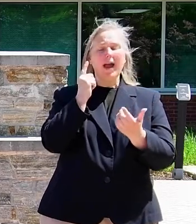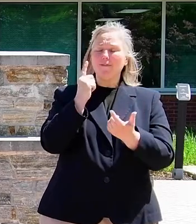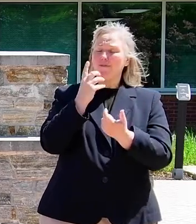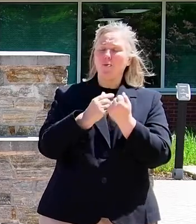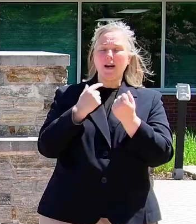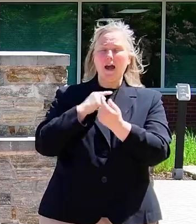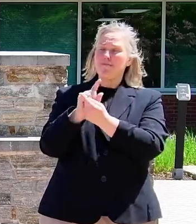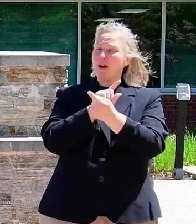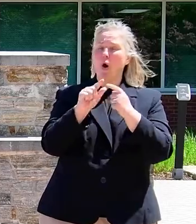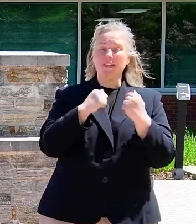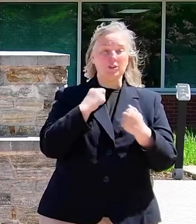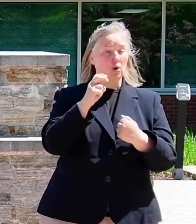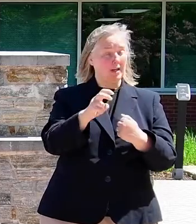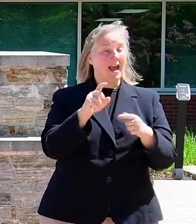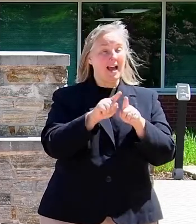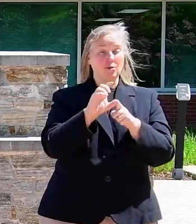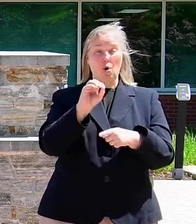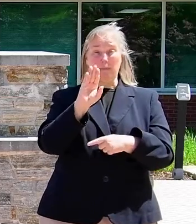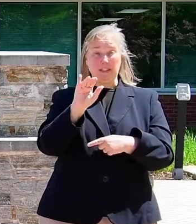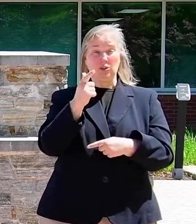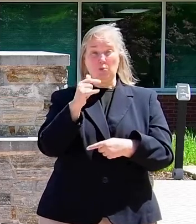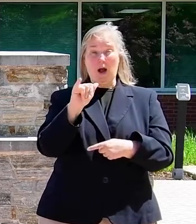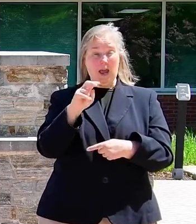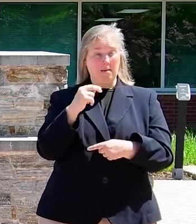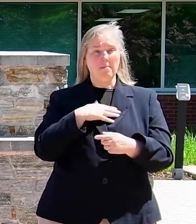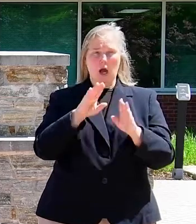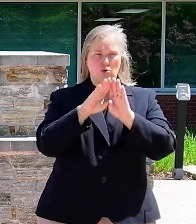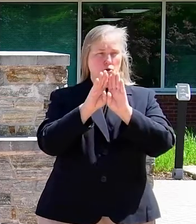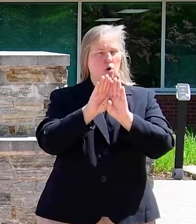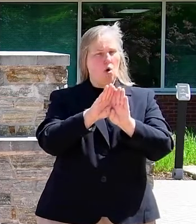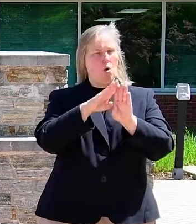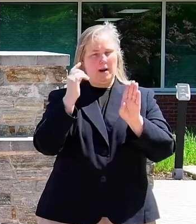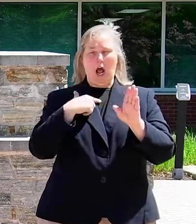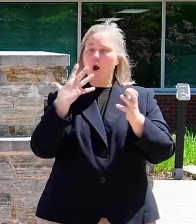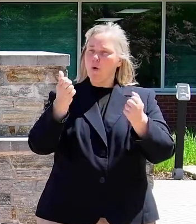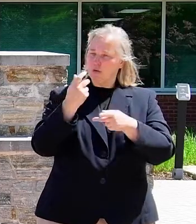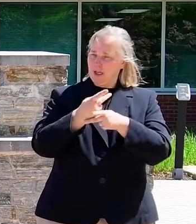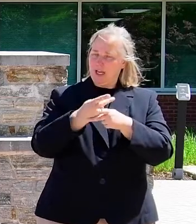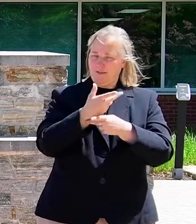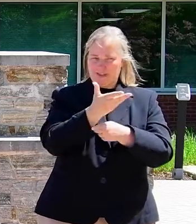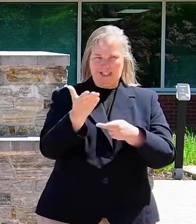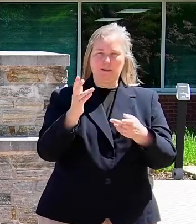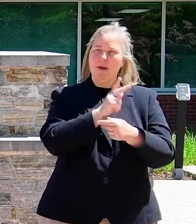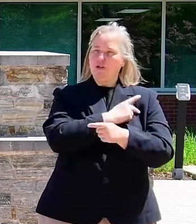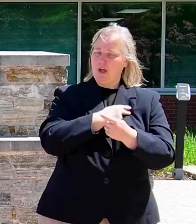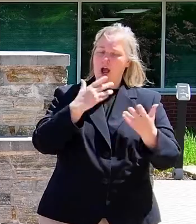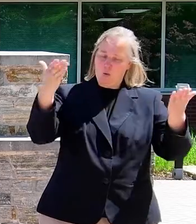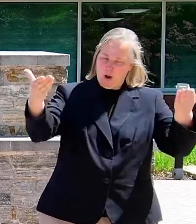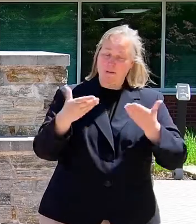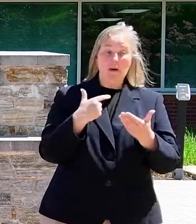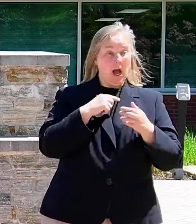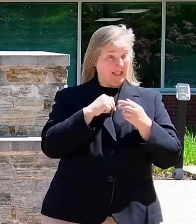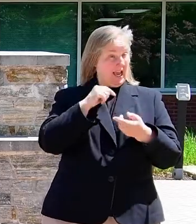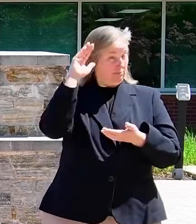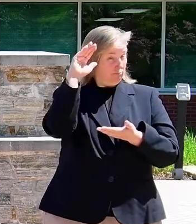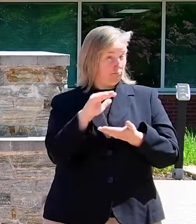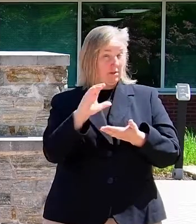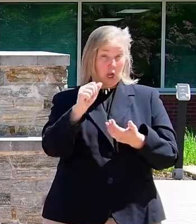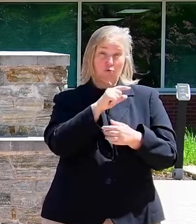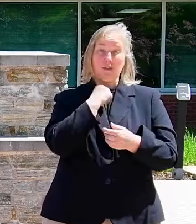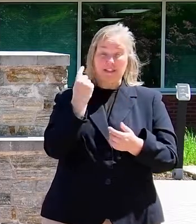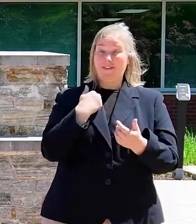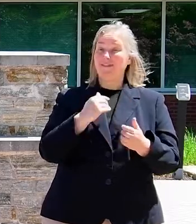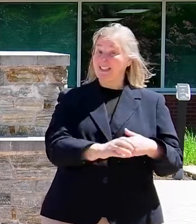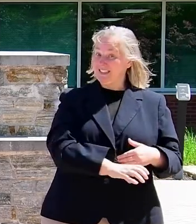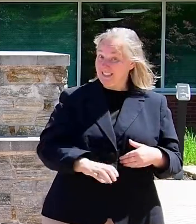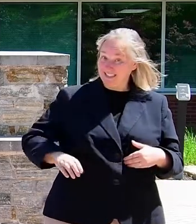As an OBGYN, my doors are open. I want to take care of these patients. I welcome them in. I can decrease their risk of having a C